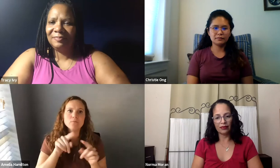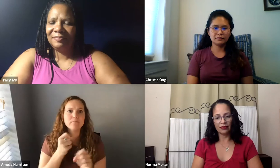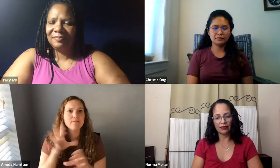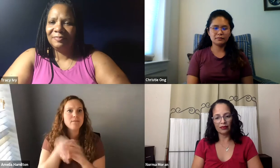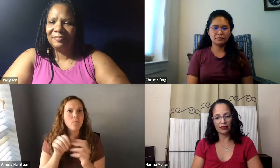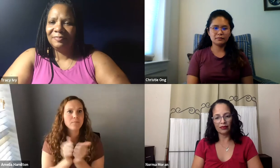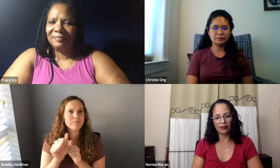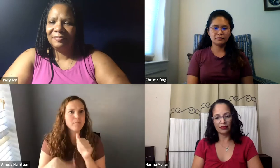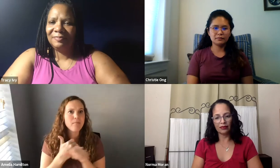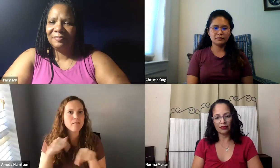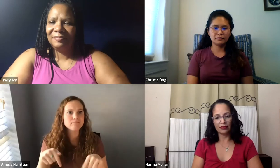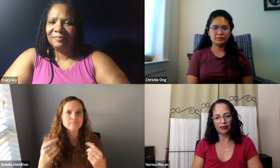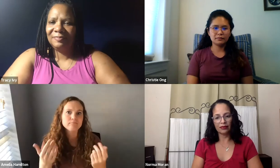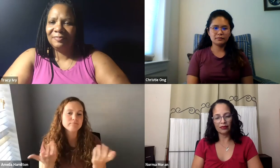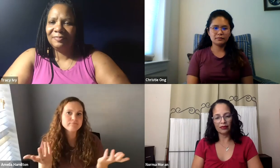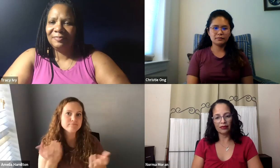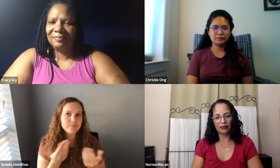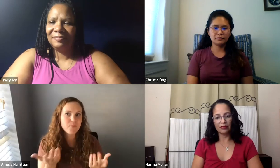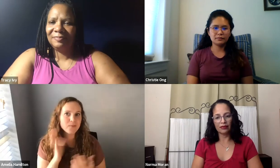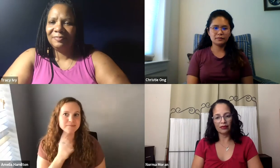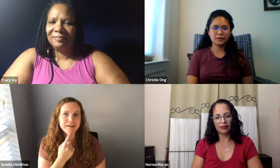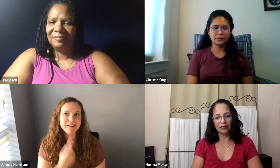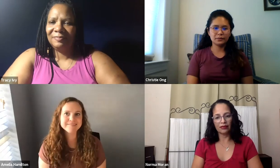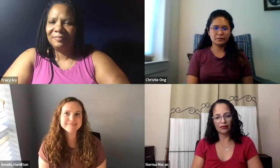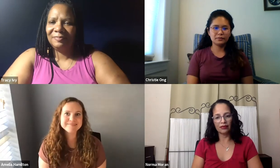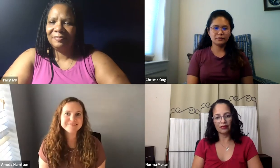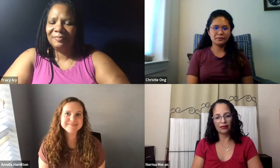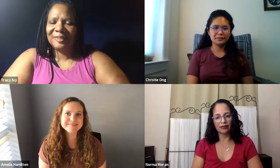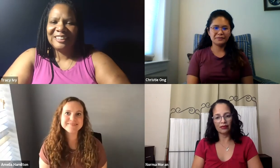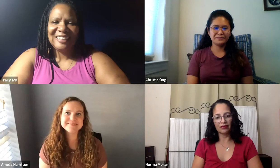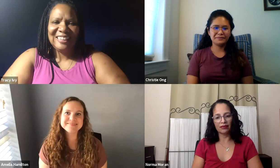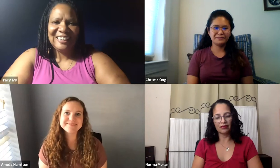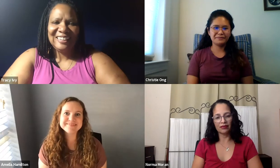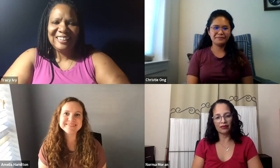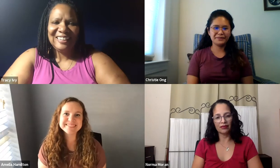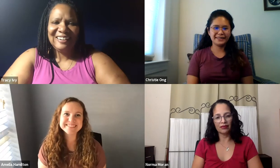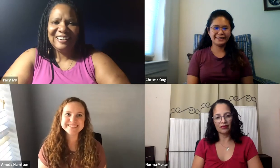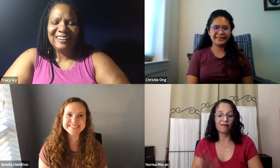and how to get involved, what would you say to them on the importance of being involved with alumni life?